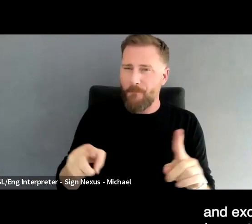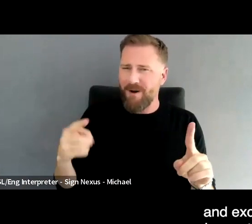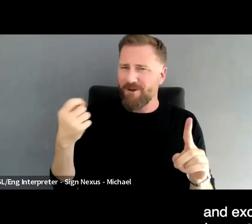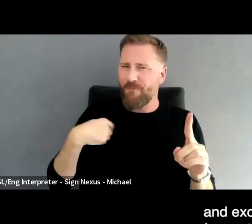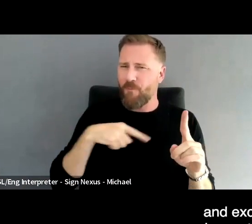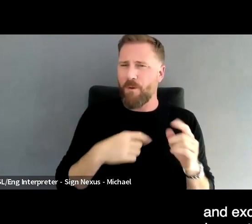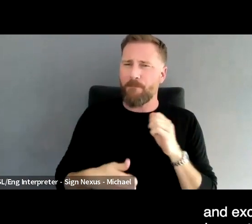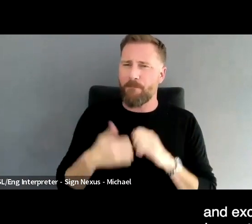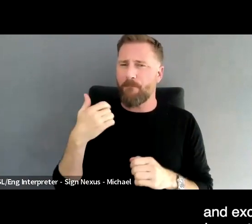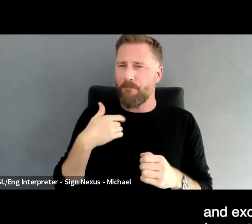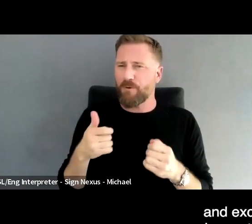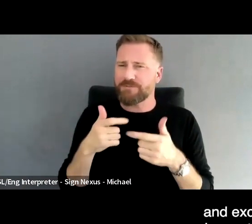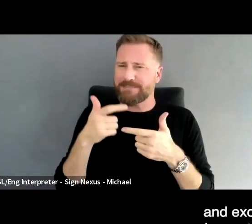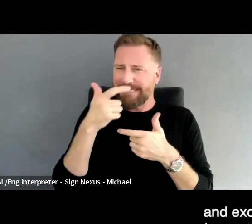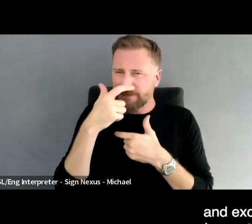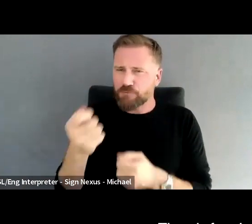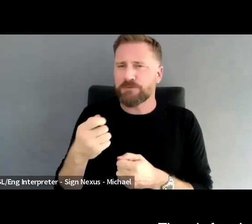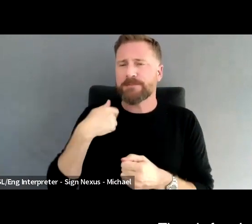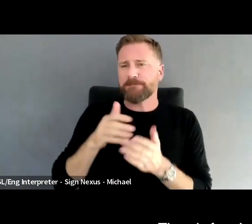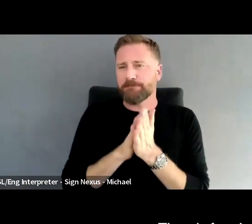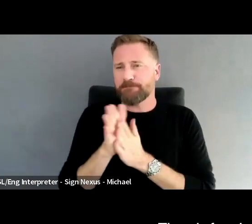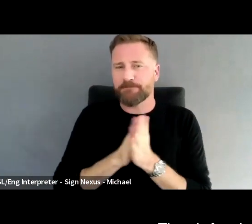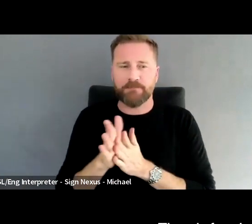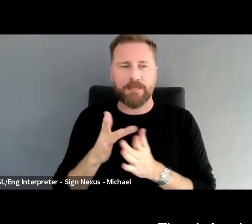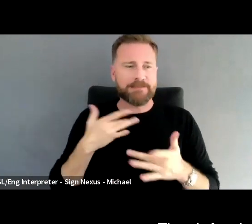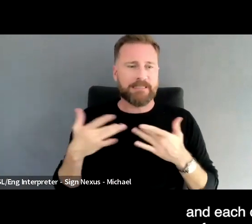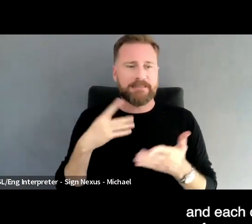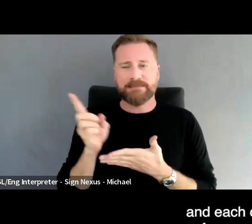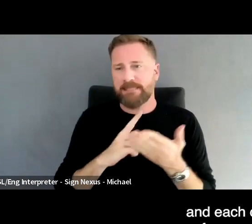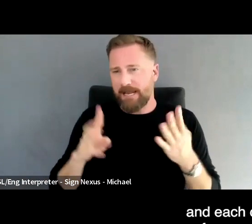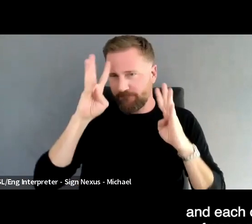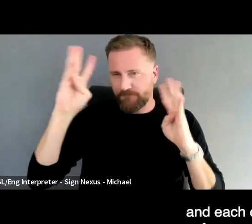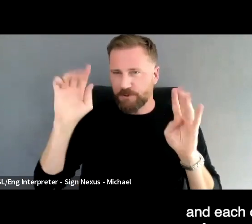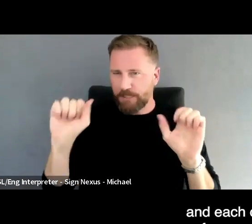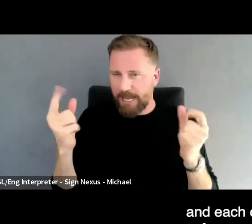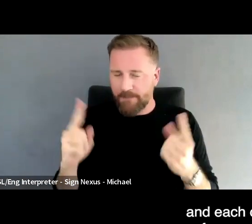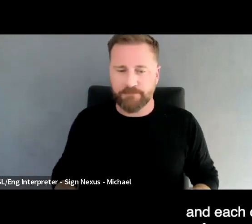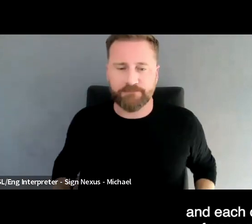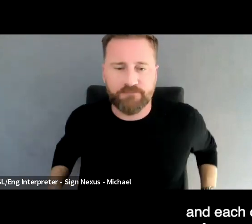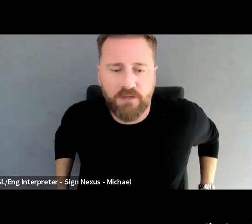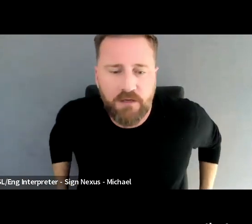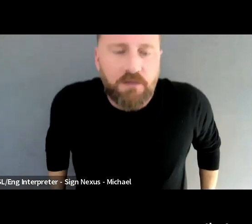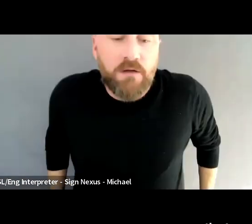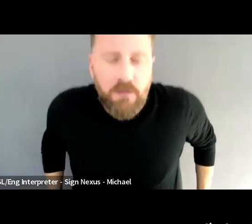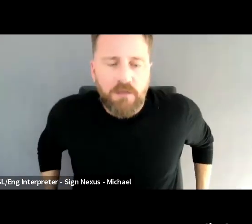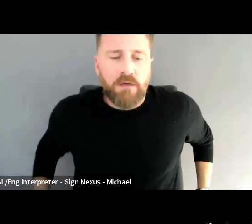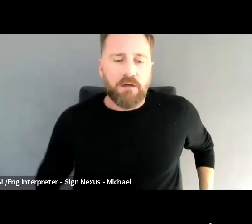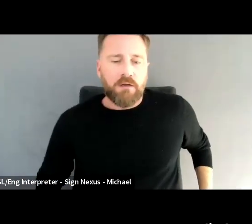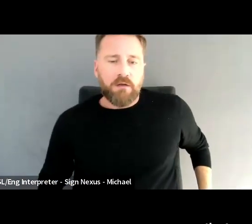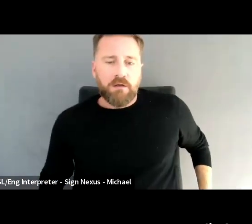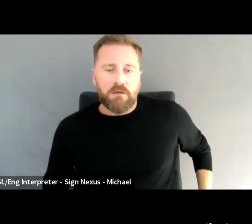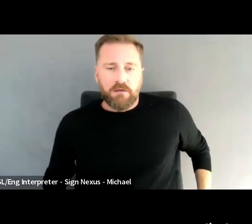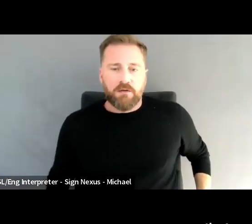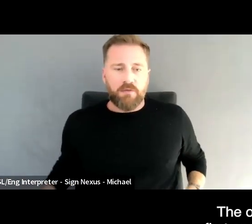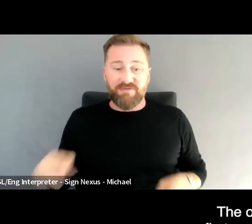design and innovation can happen. There's four images on the slide here, and each one of them comes from a piece of research that we've run at